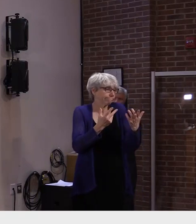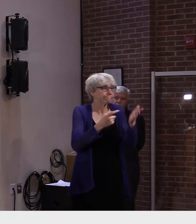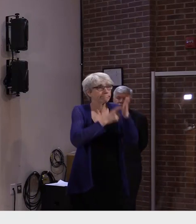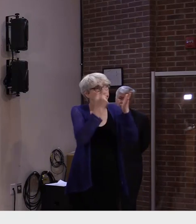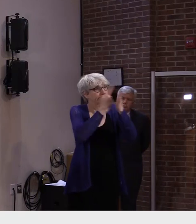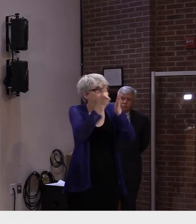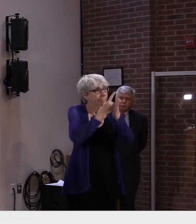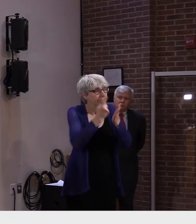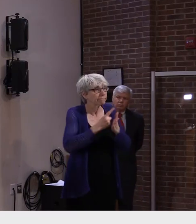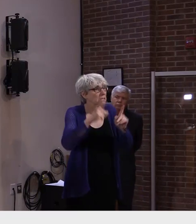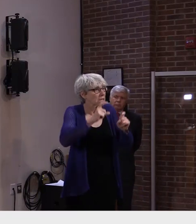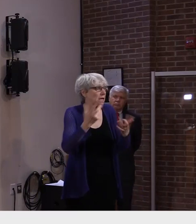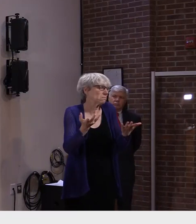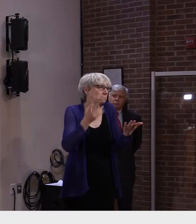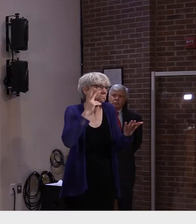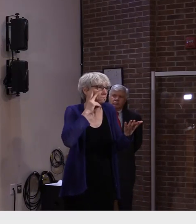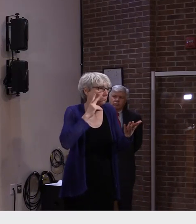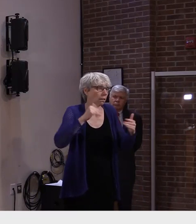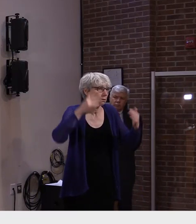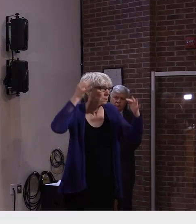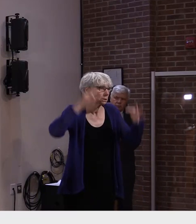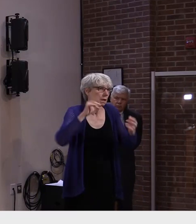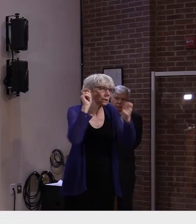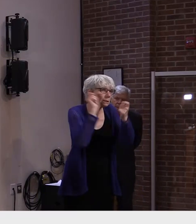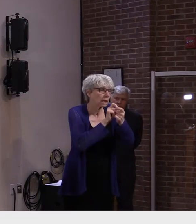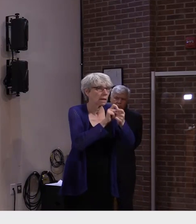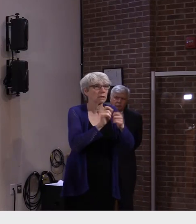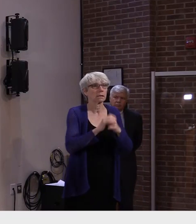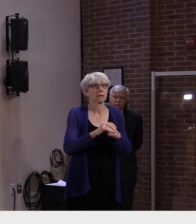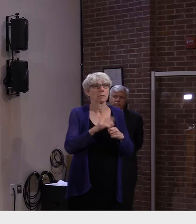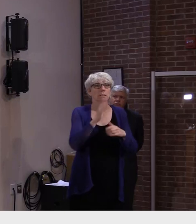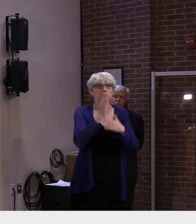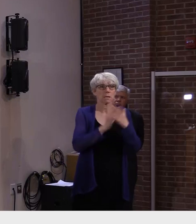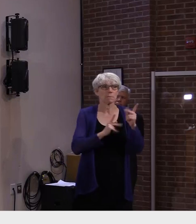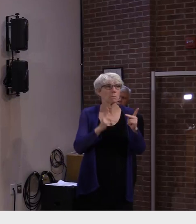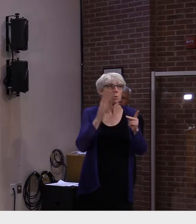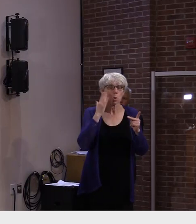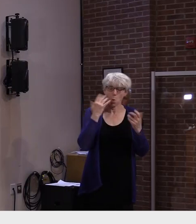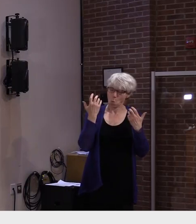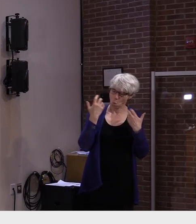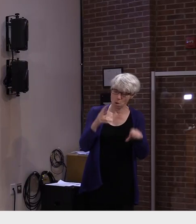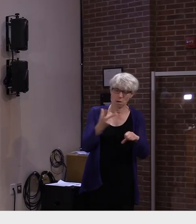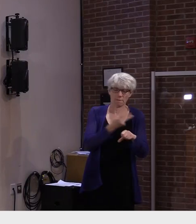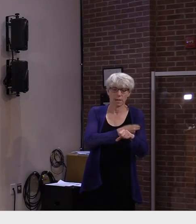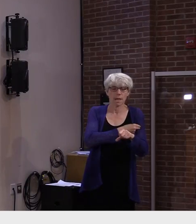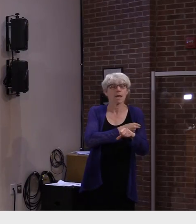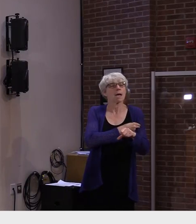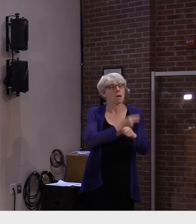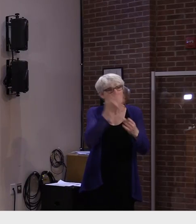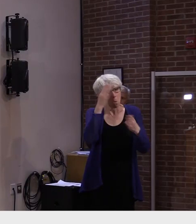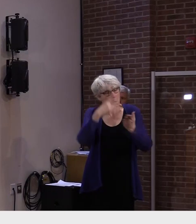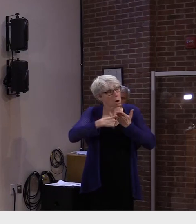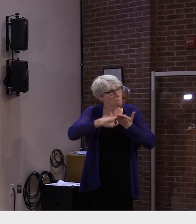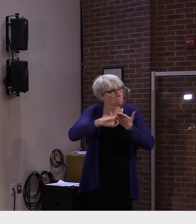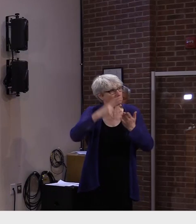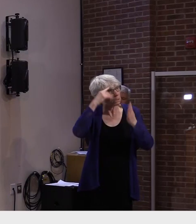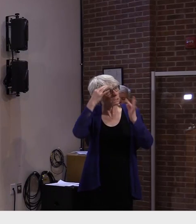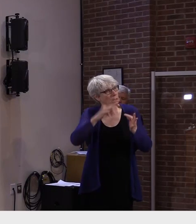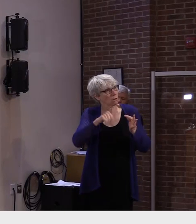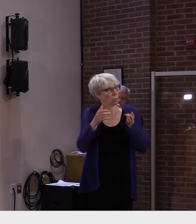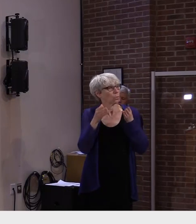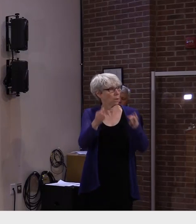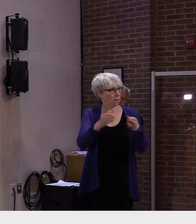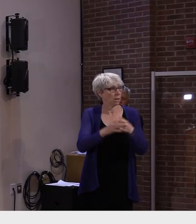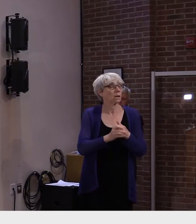so that for those who are not willing to be vaccinated. But we just think it's a good idea,